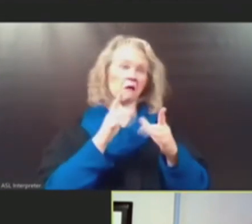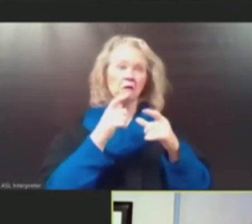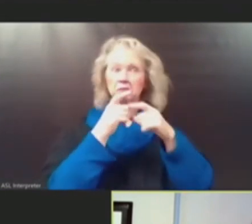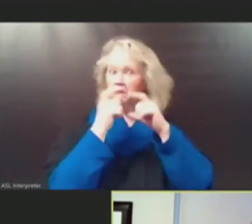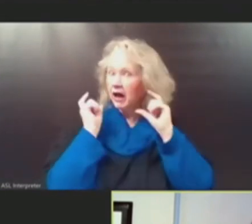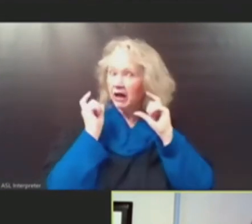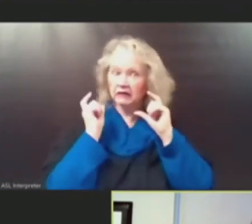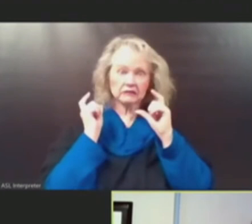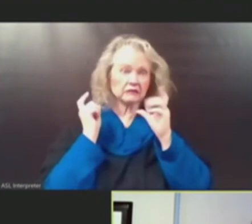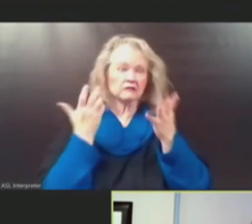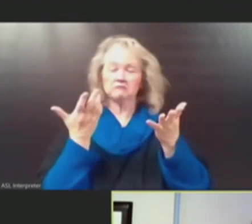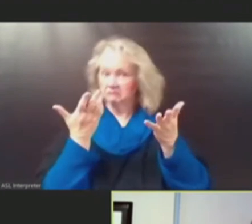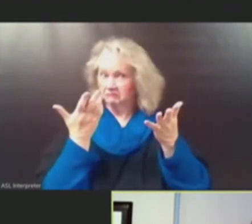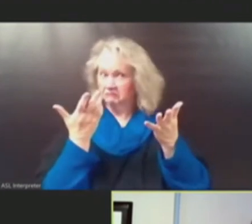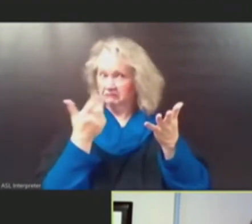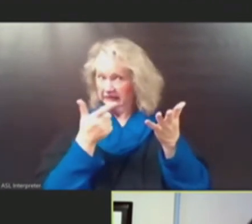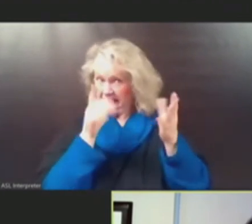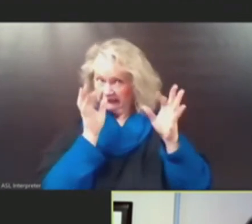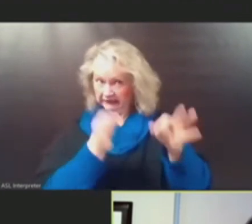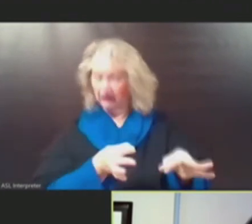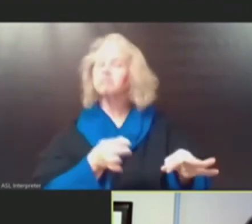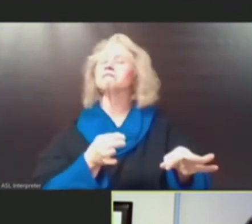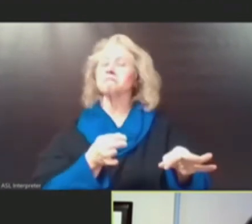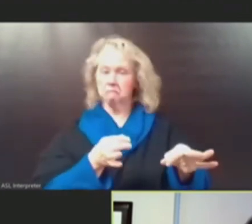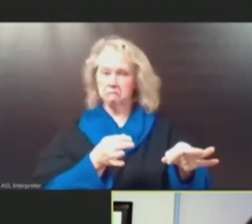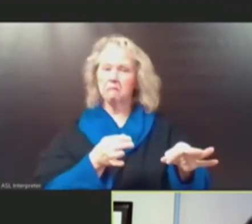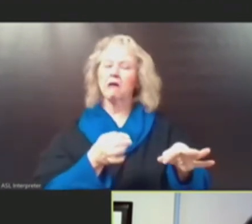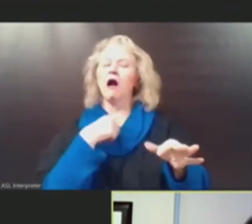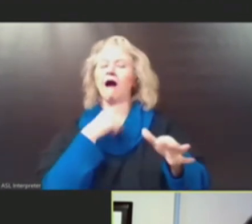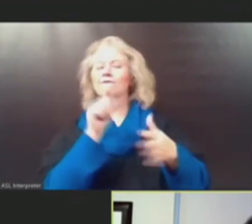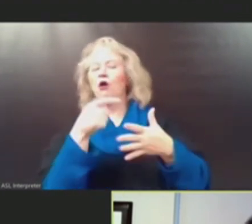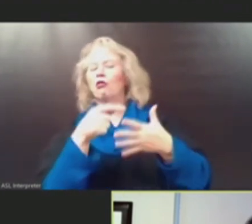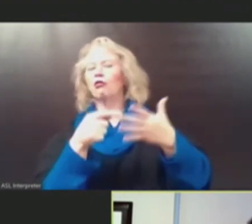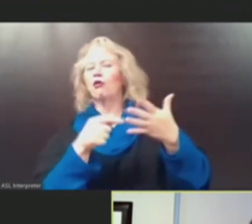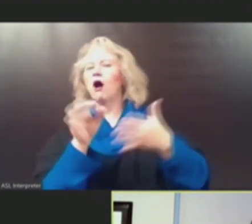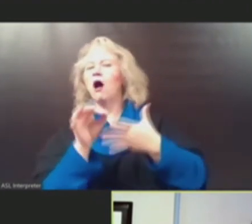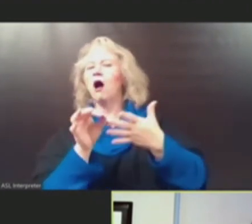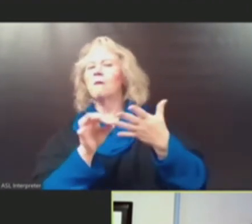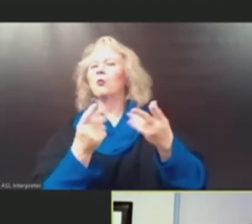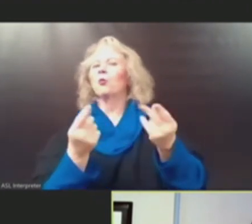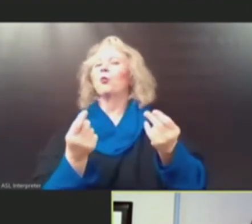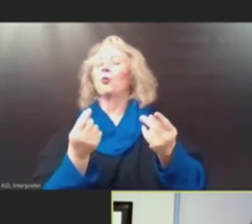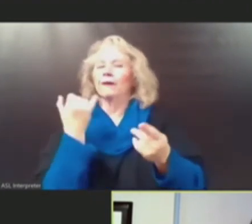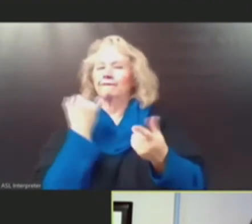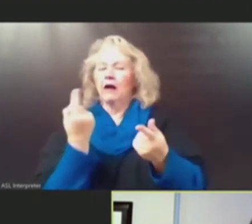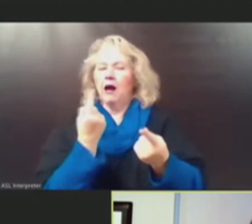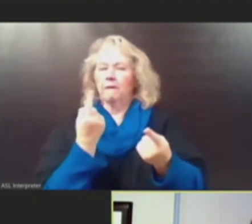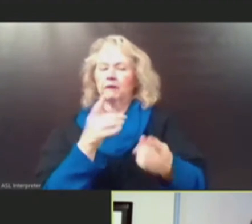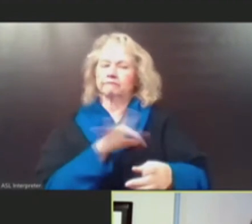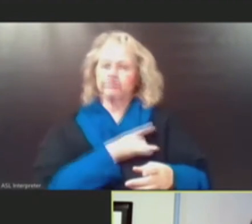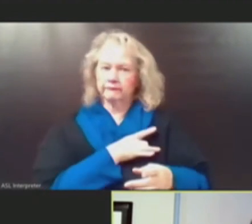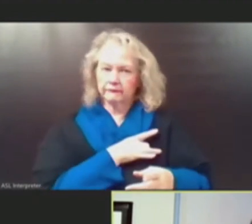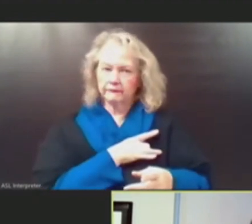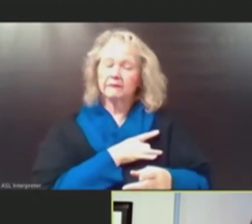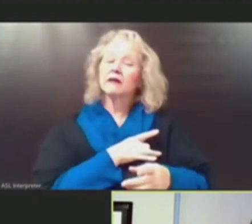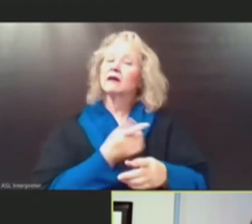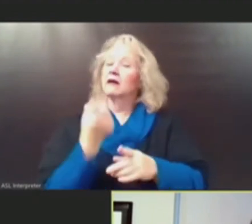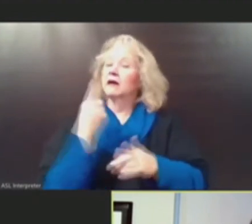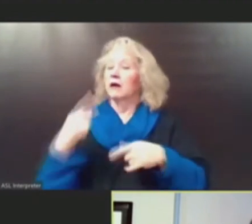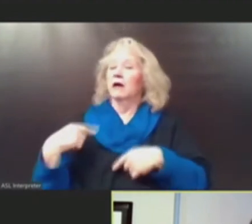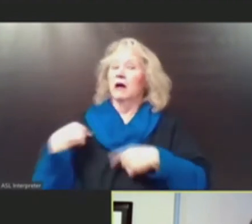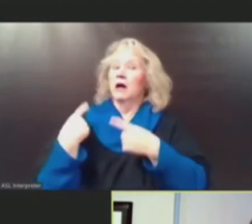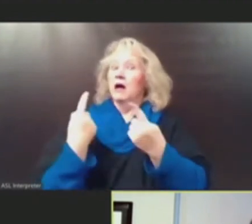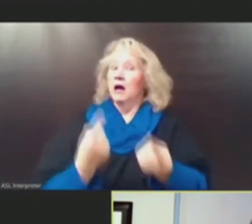choose to go without masks so that it's more clear on what to do. To be clear, all the guidance that we have so